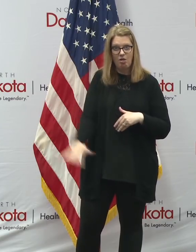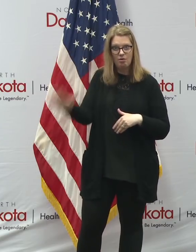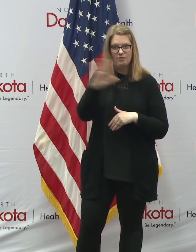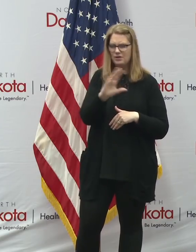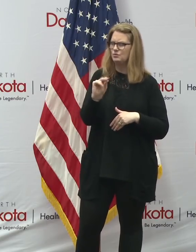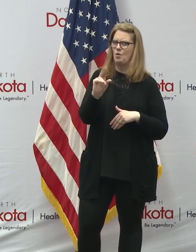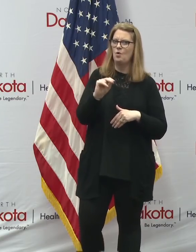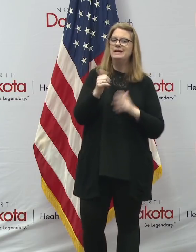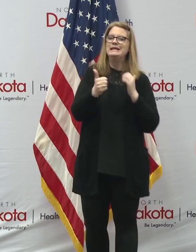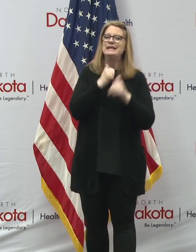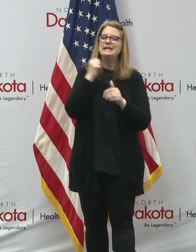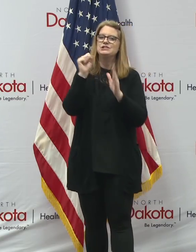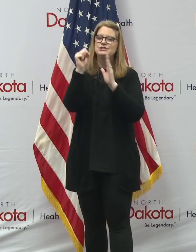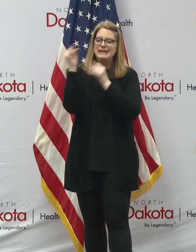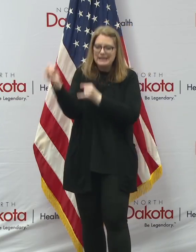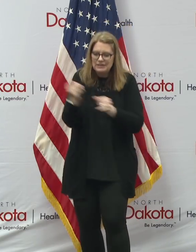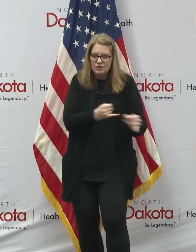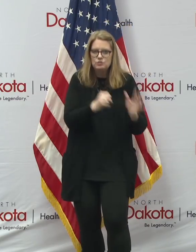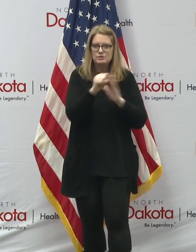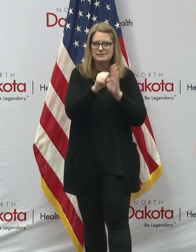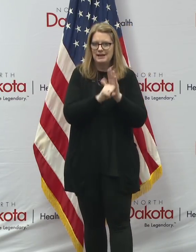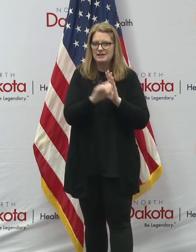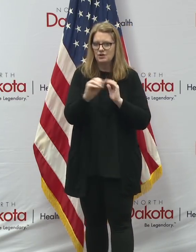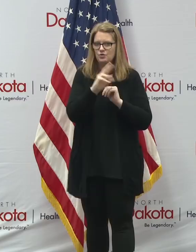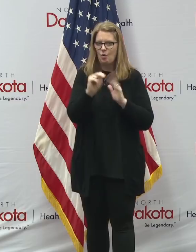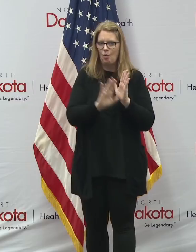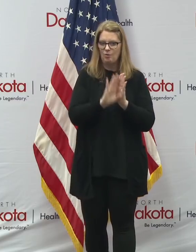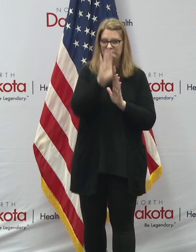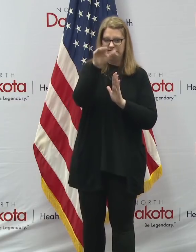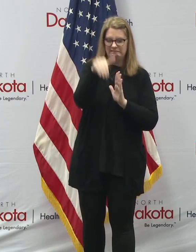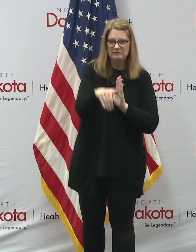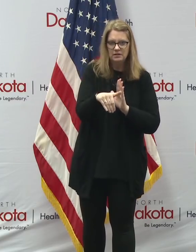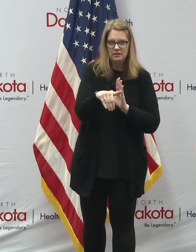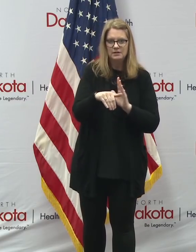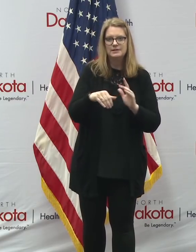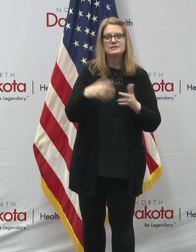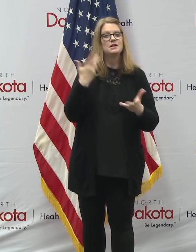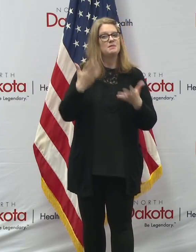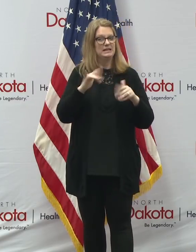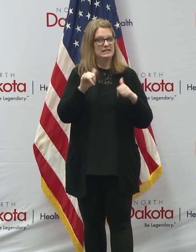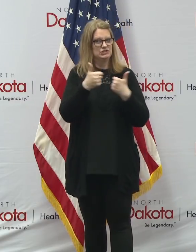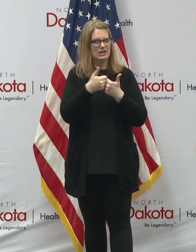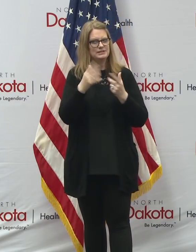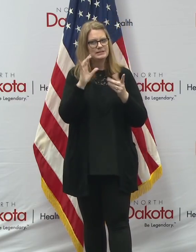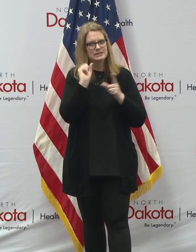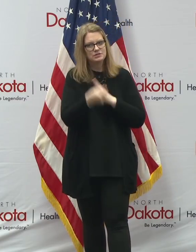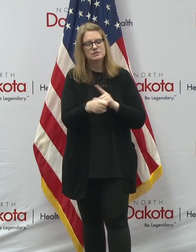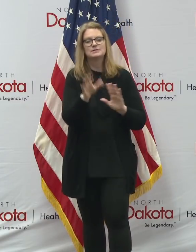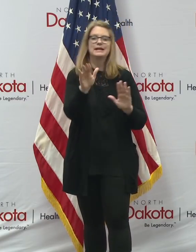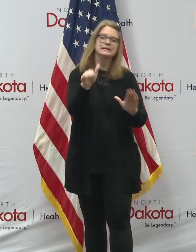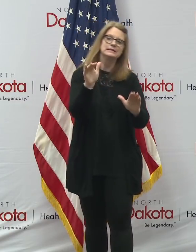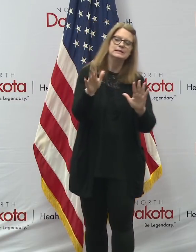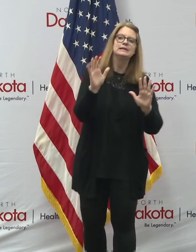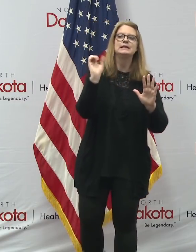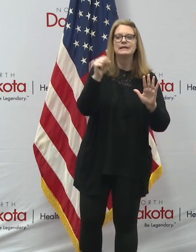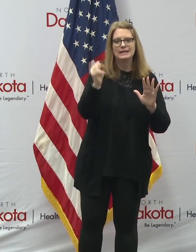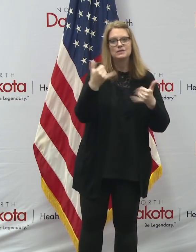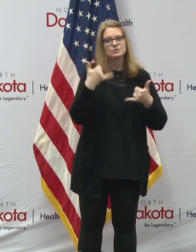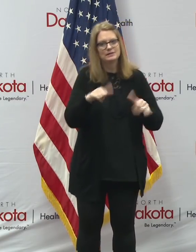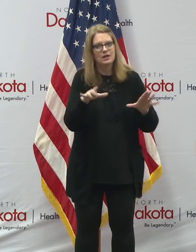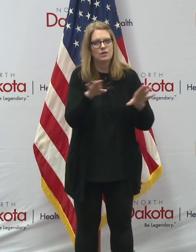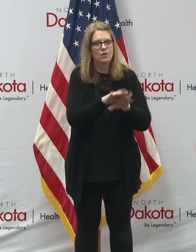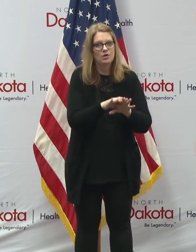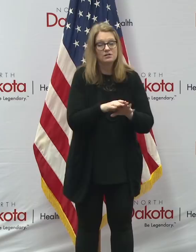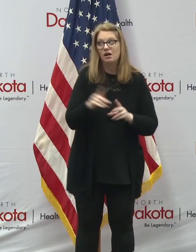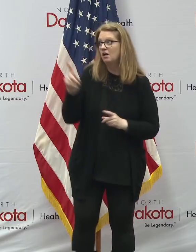state. And so it'll be very difficult and challenging communication to explain to people, you know, why we're still closed down when, say,